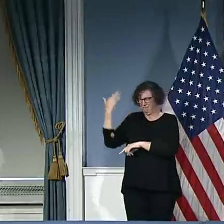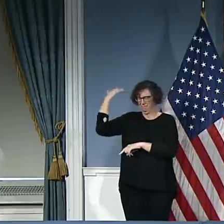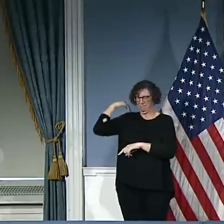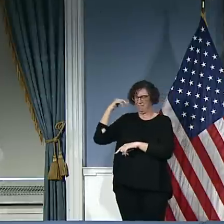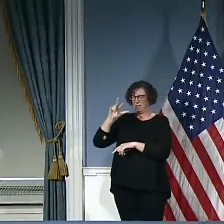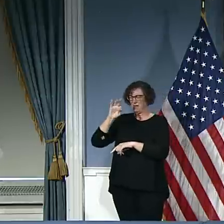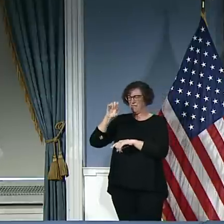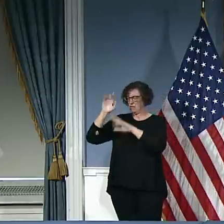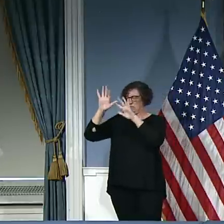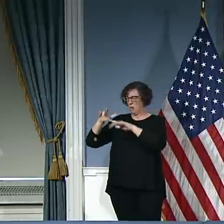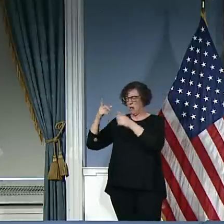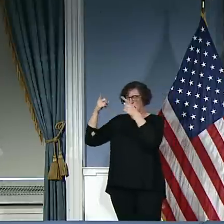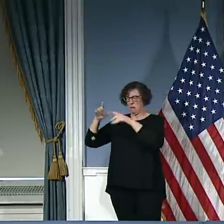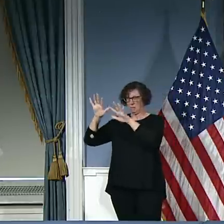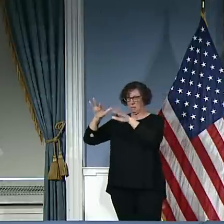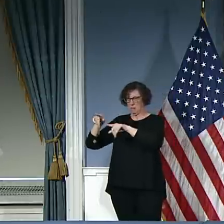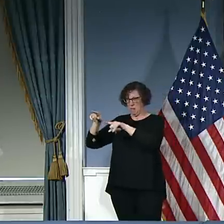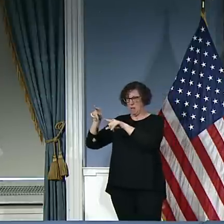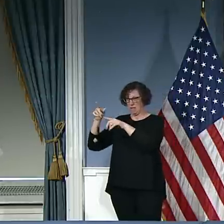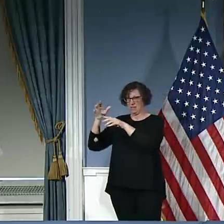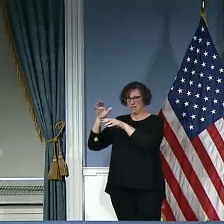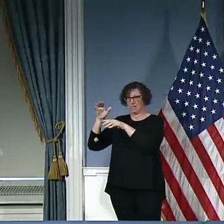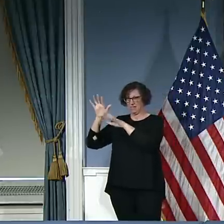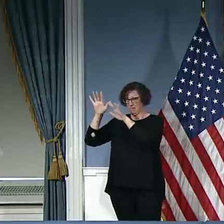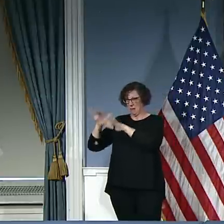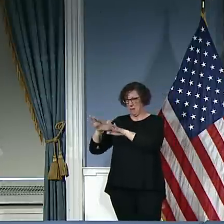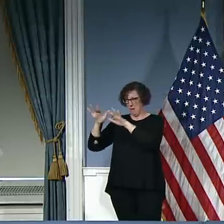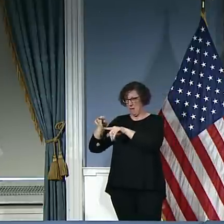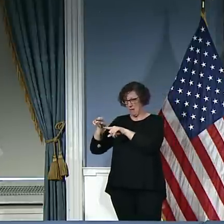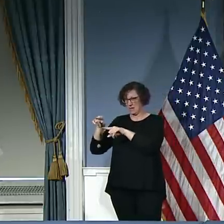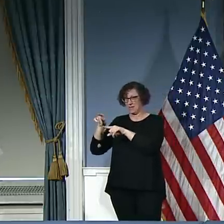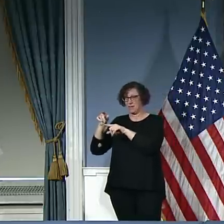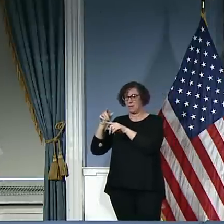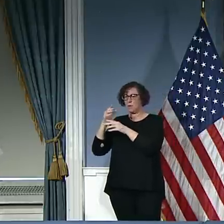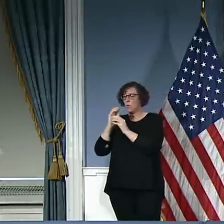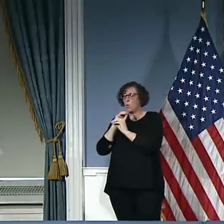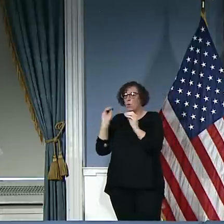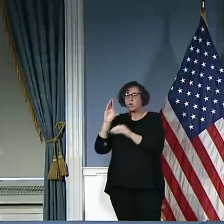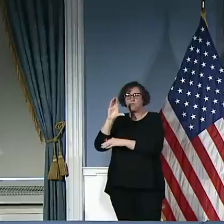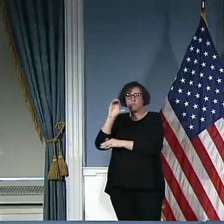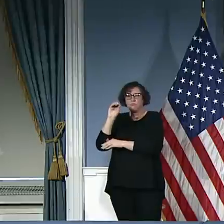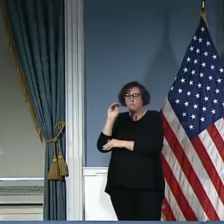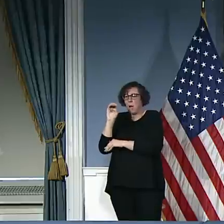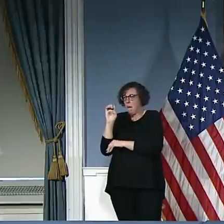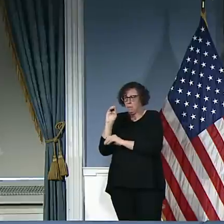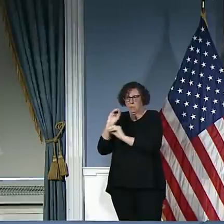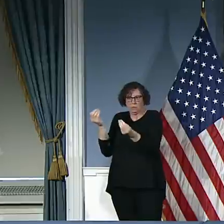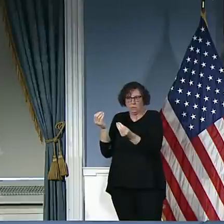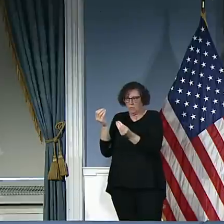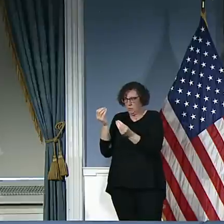lot longer ago, but when really all of New York City, workers, frontline,